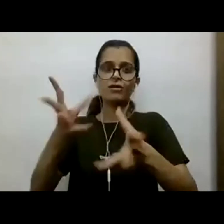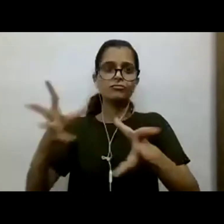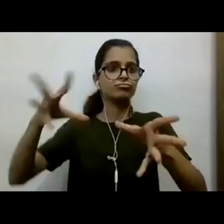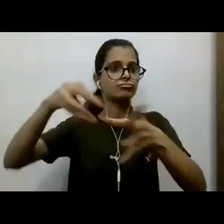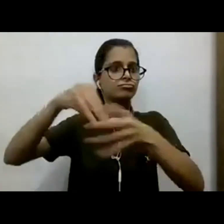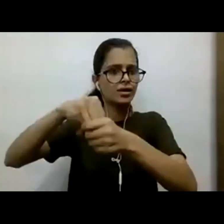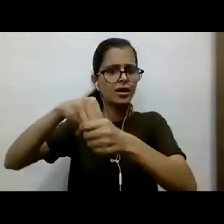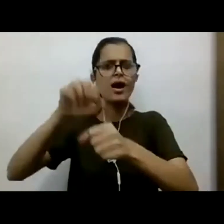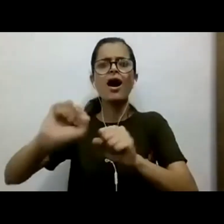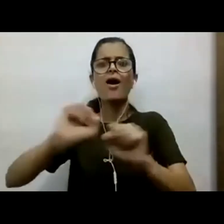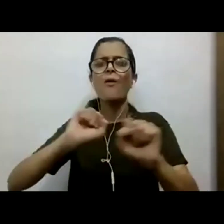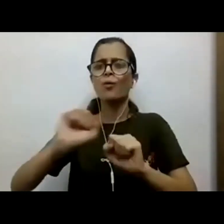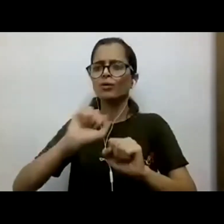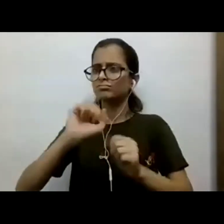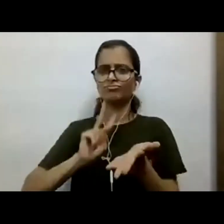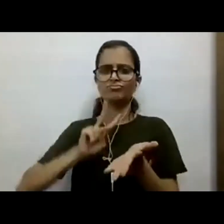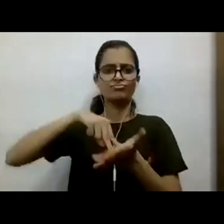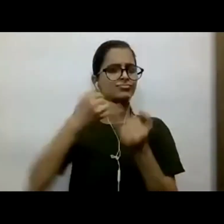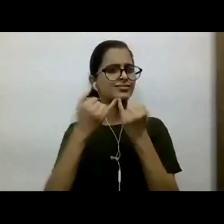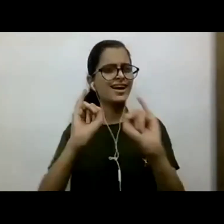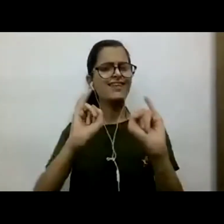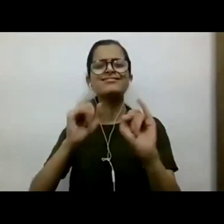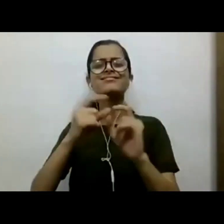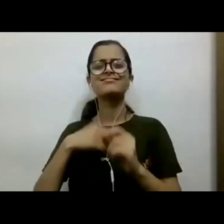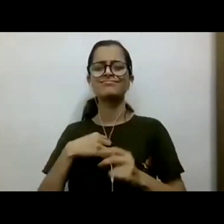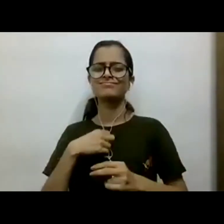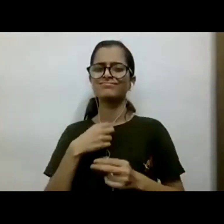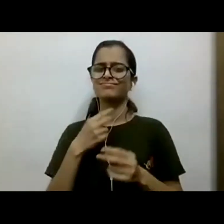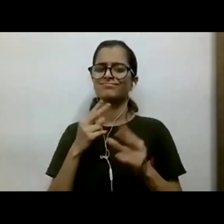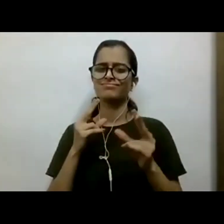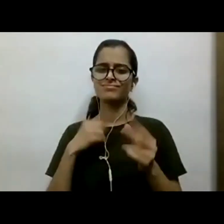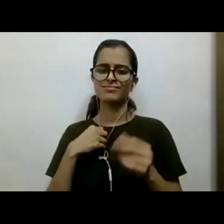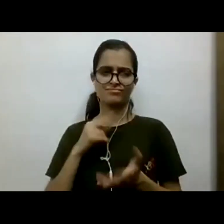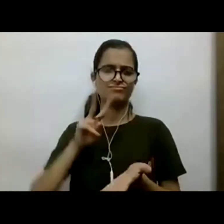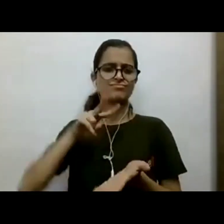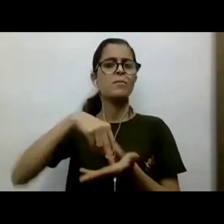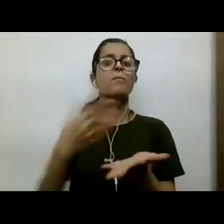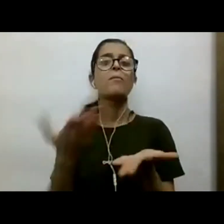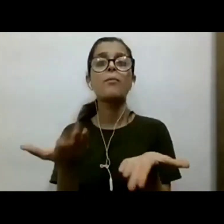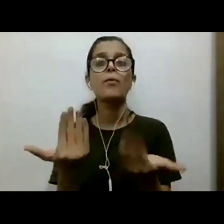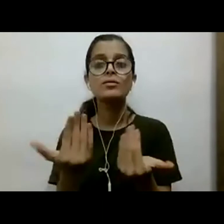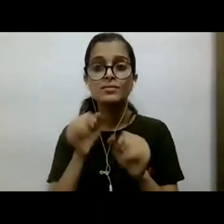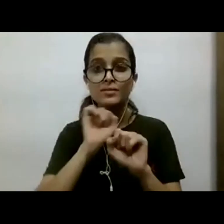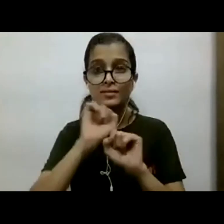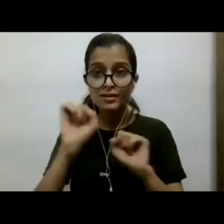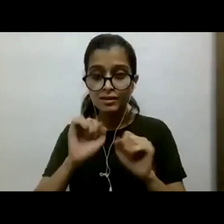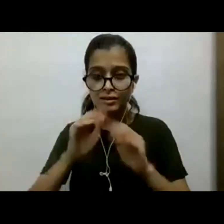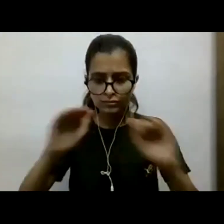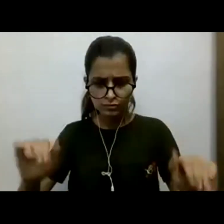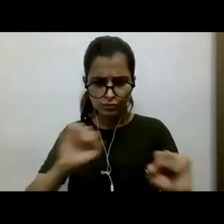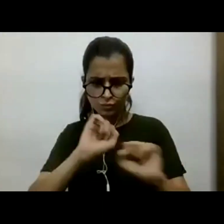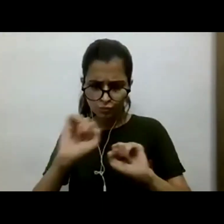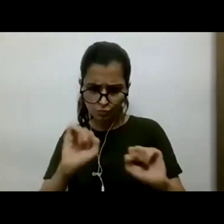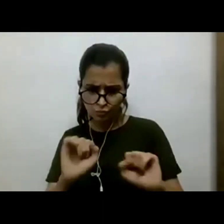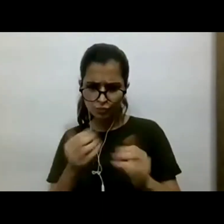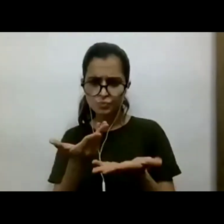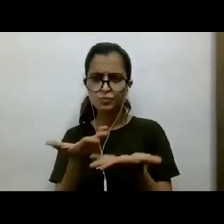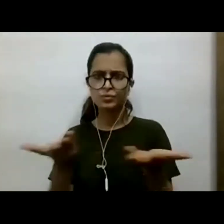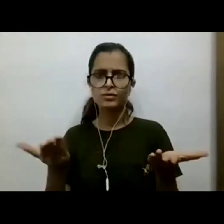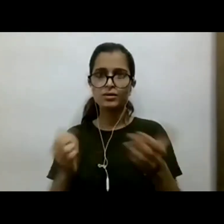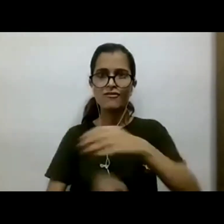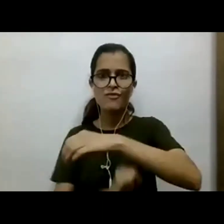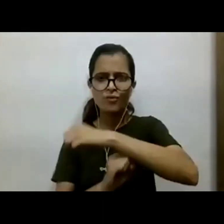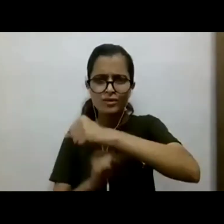where you can make an informed choice. So, the ASSA statistics will show us that children are not having foundational